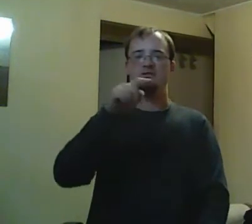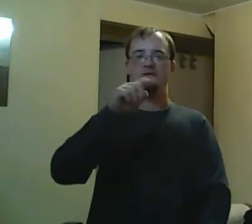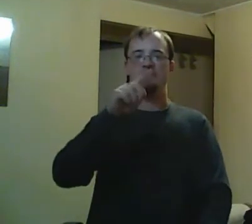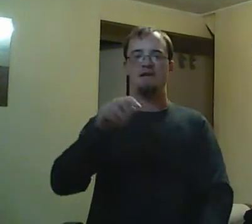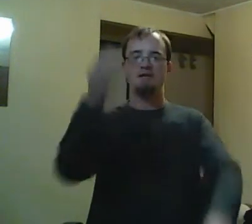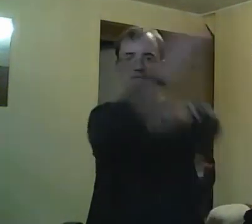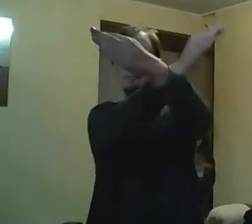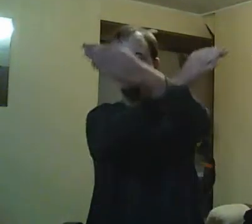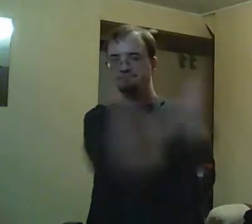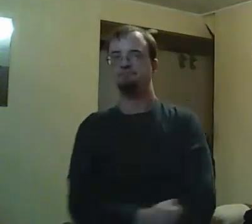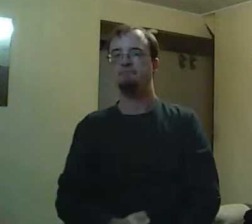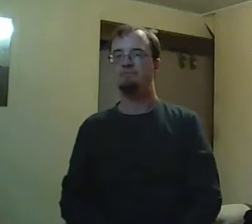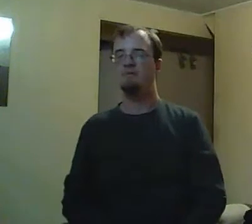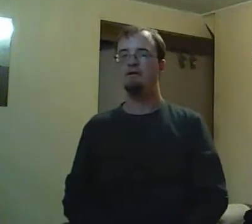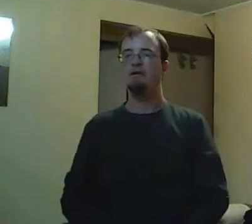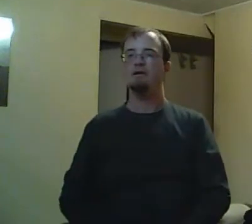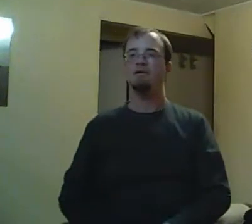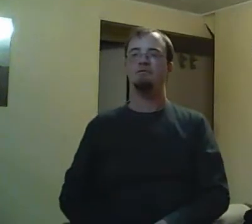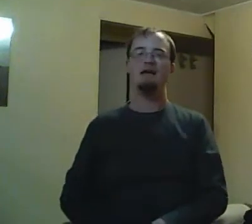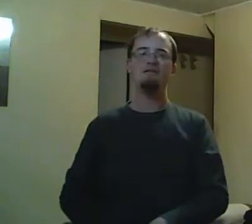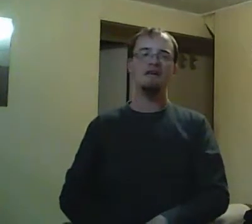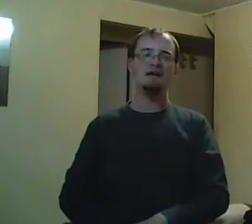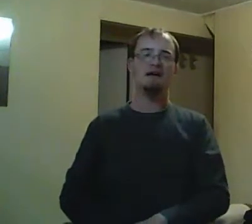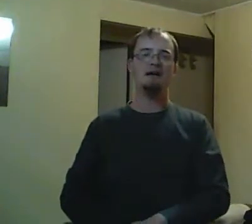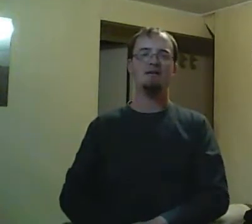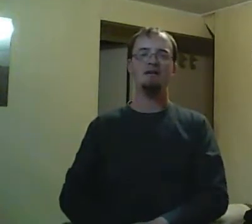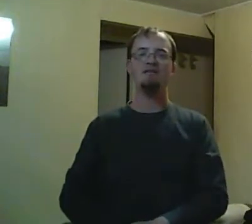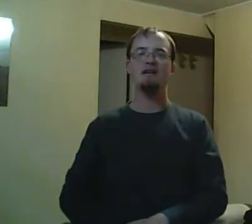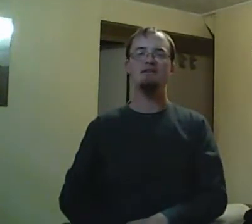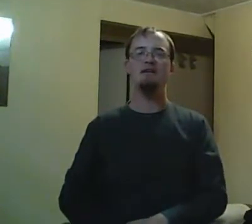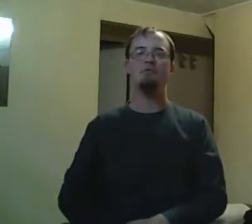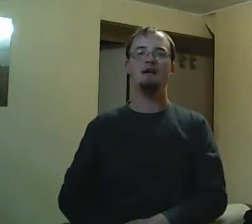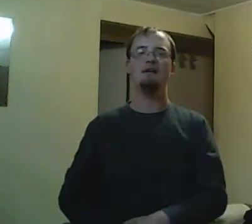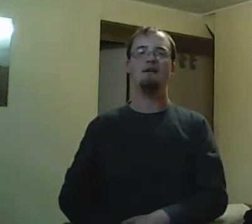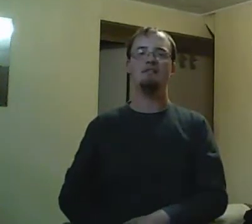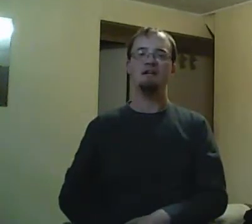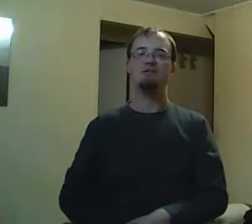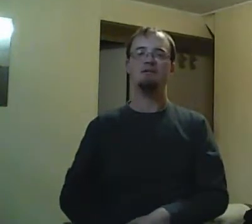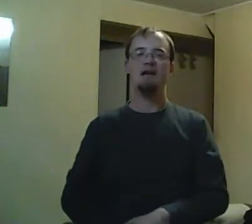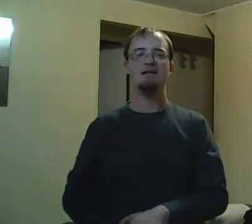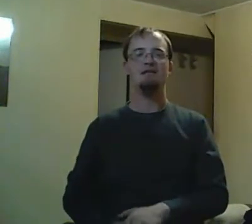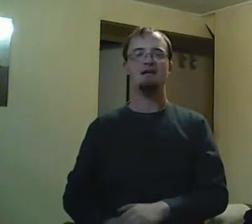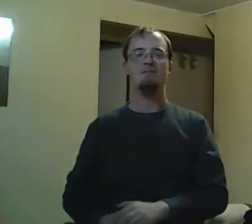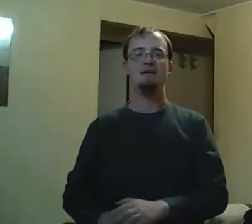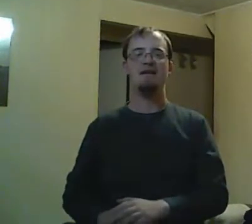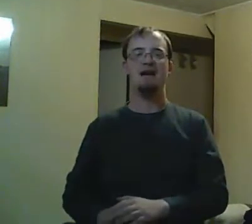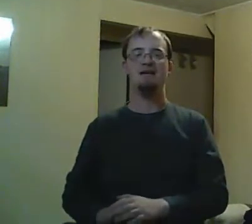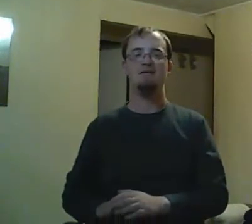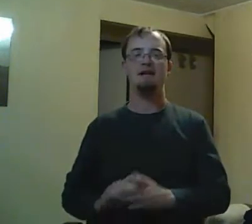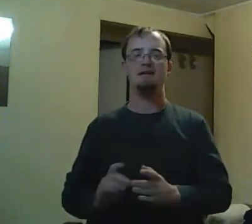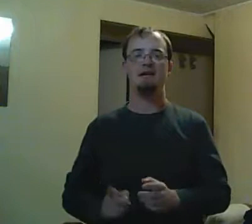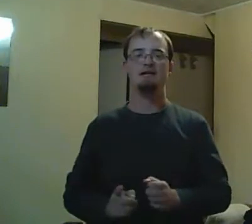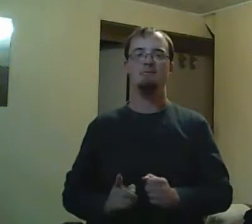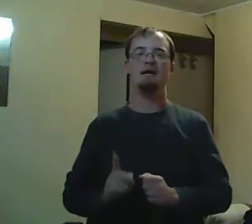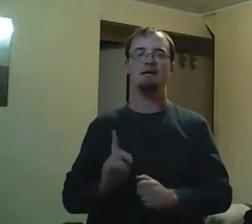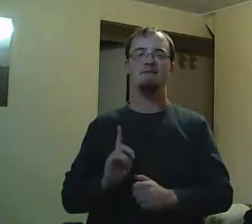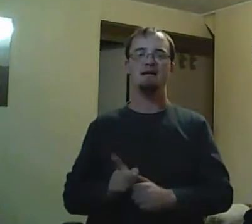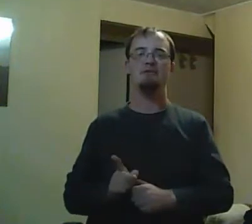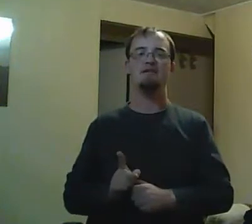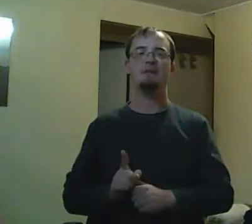know, I'm donating this money to domestic violence things. I'm sorry about what I get to Terry, blah, blah, blah. Alex sees him and basically rips up the check saying that, you don't